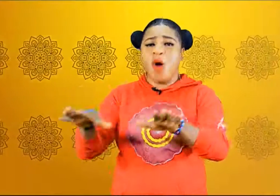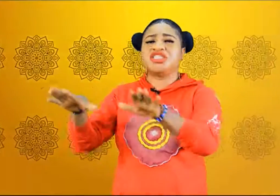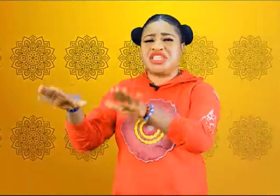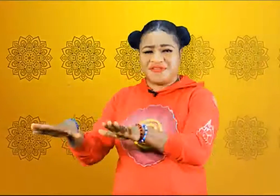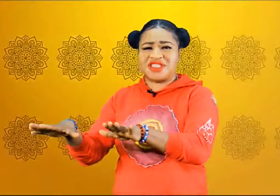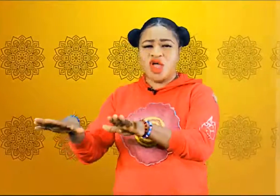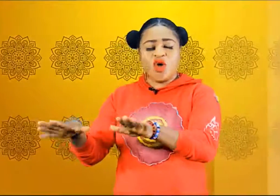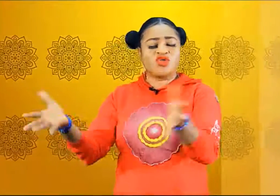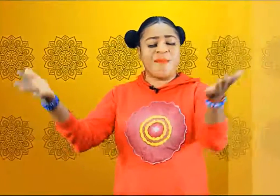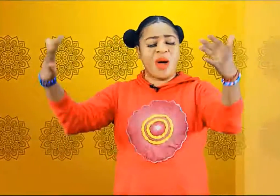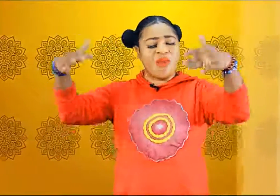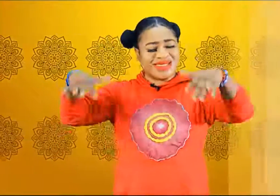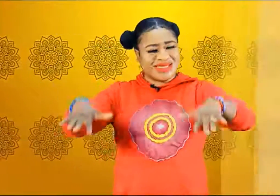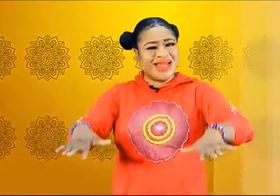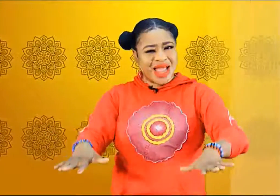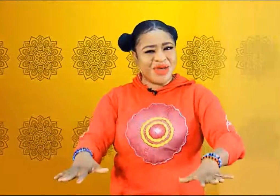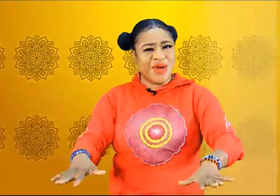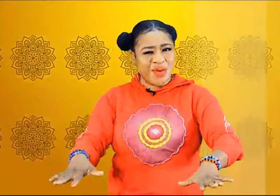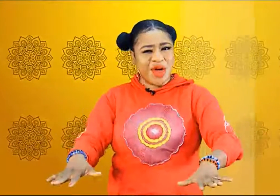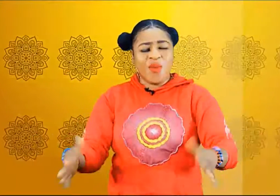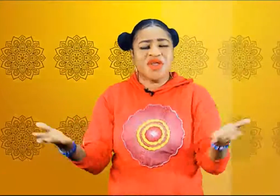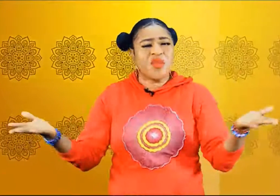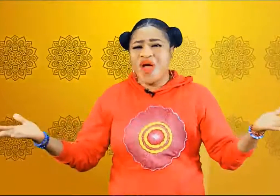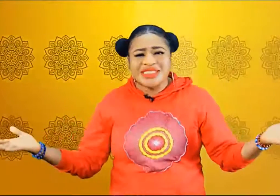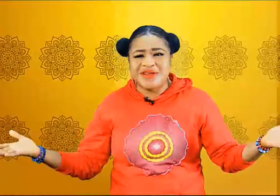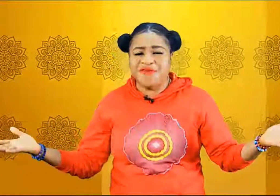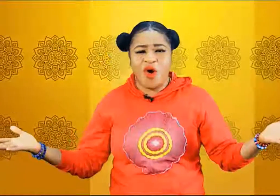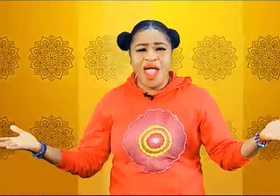much gifts you know what are you waiting for